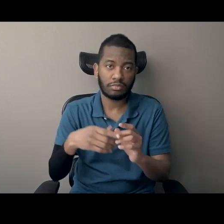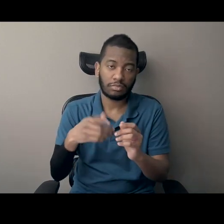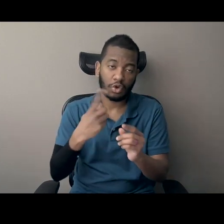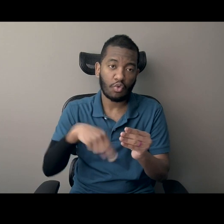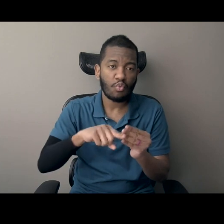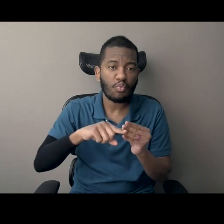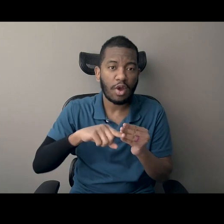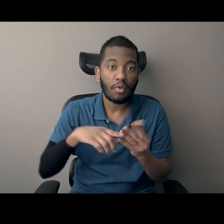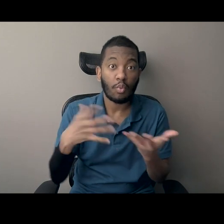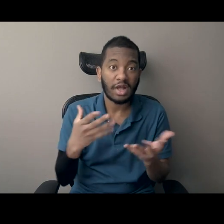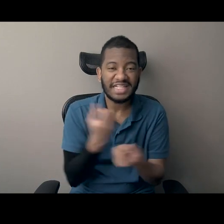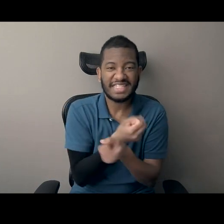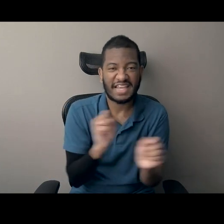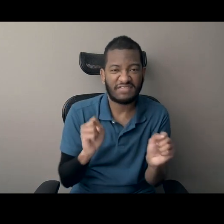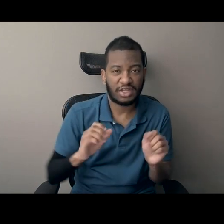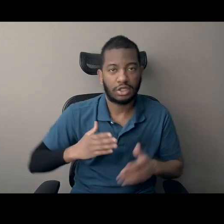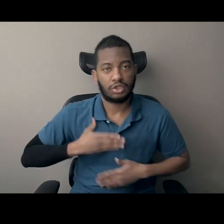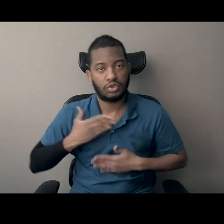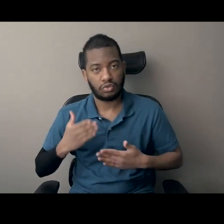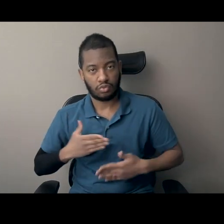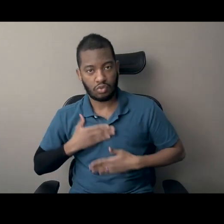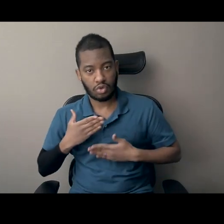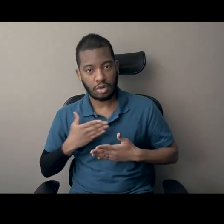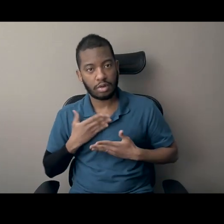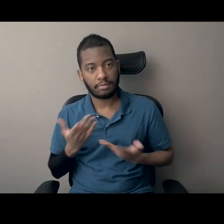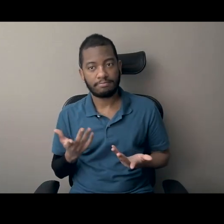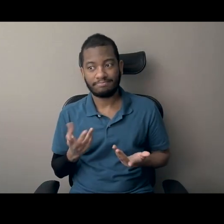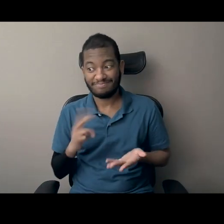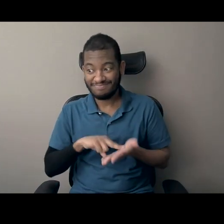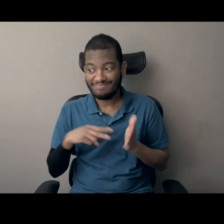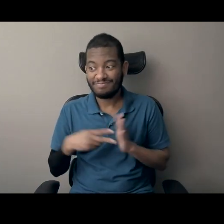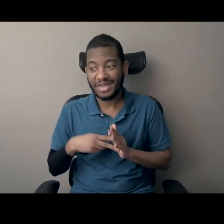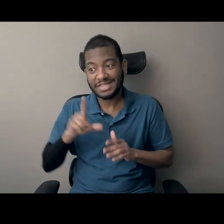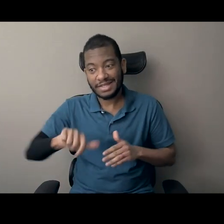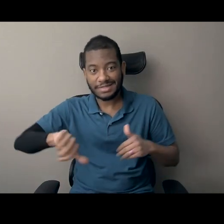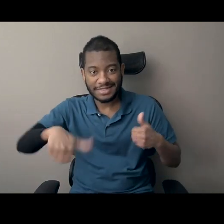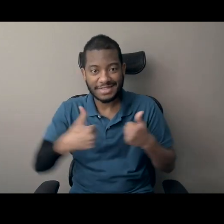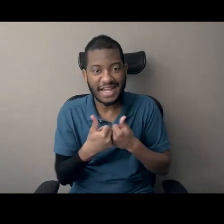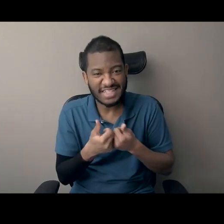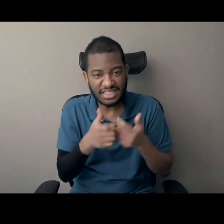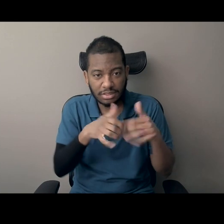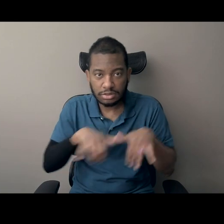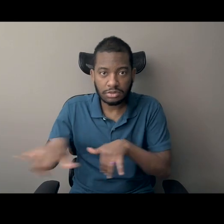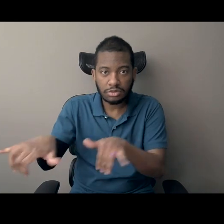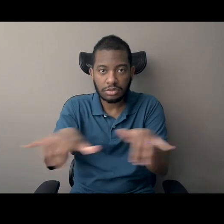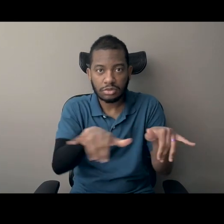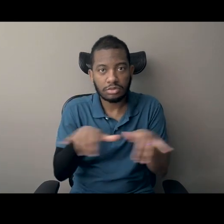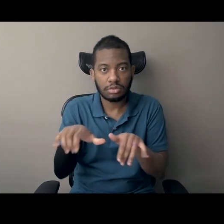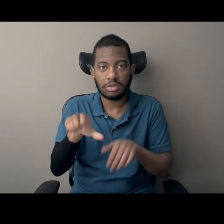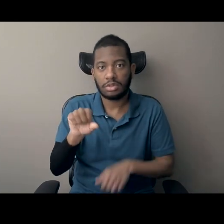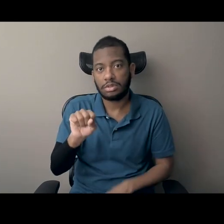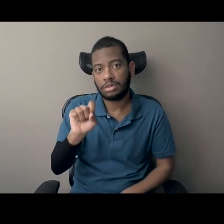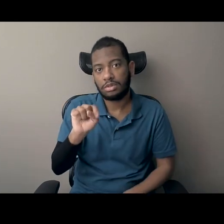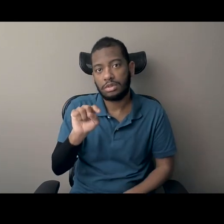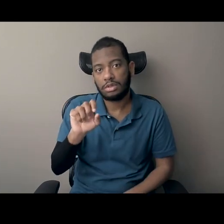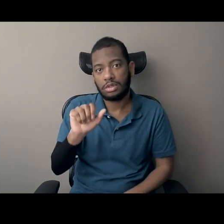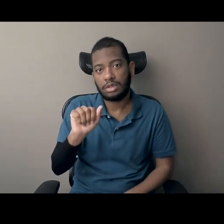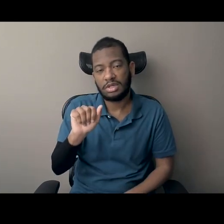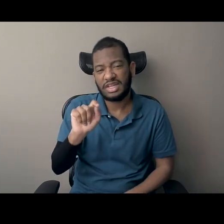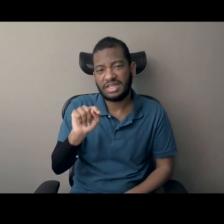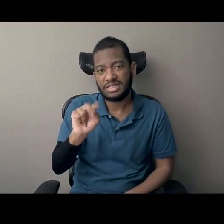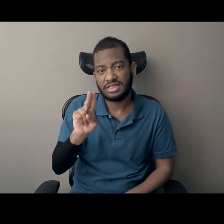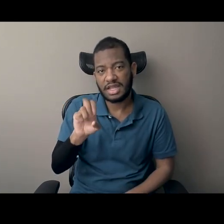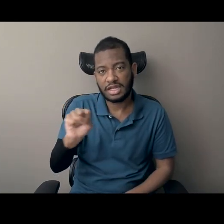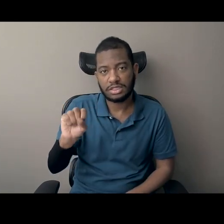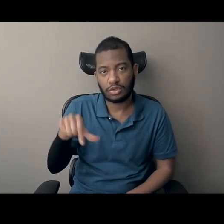challenging the status quo, trying to take down white supremacist systems and ideas baked into the founding and the